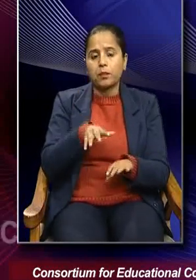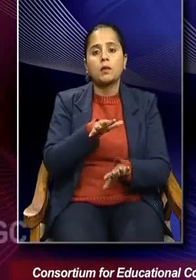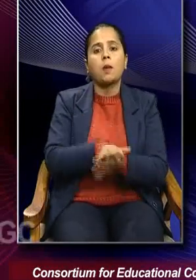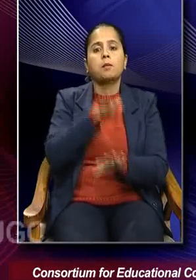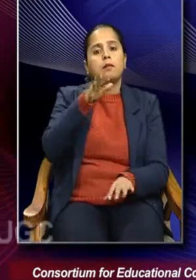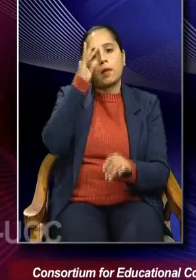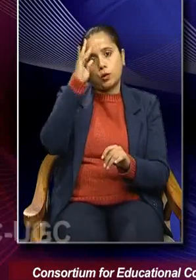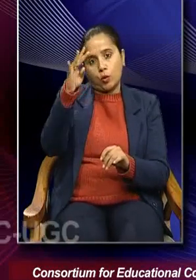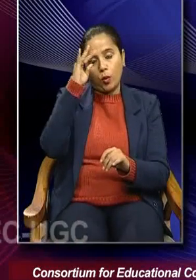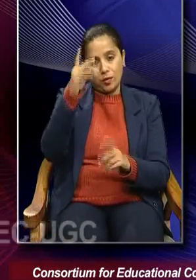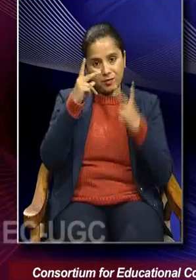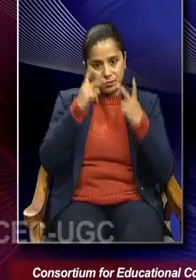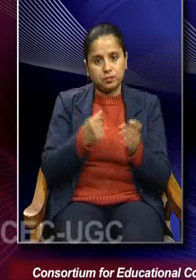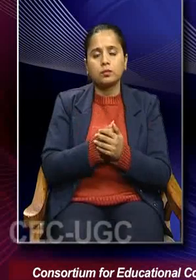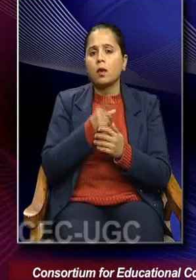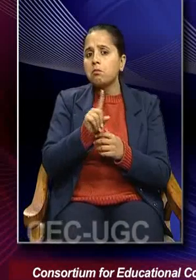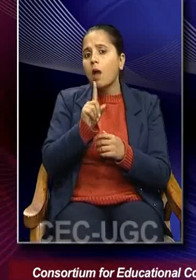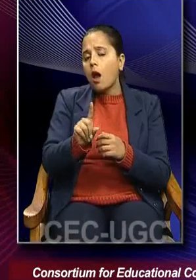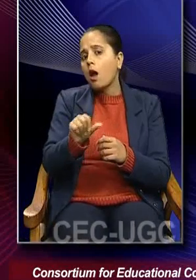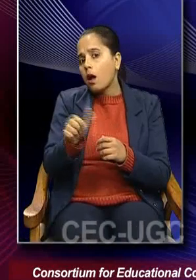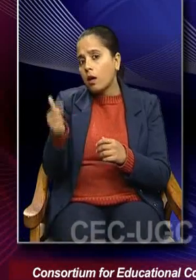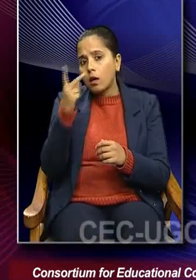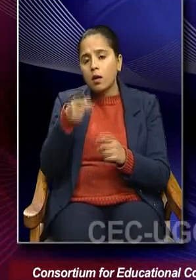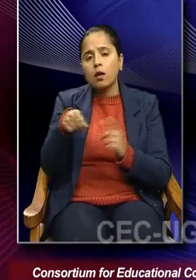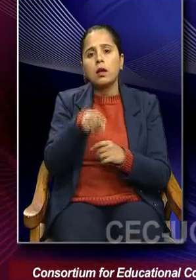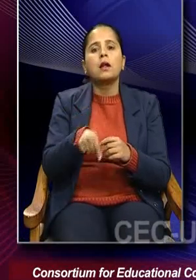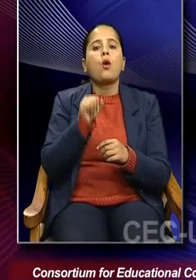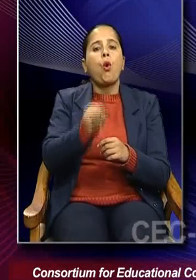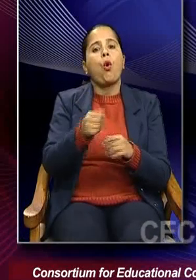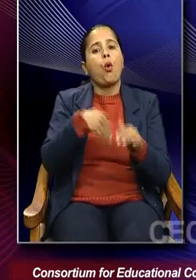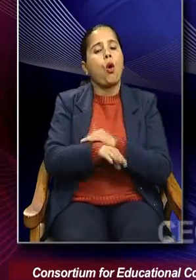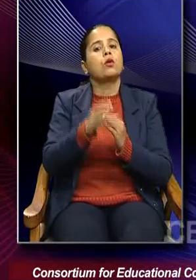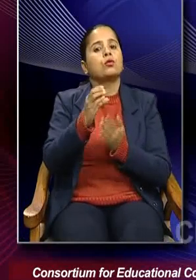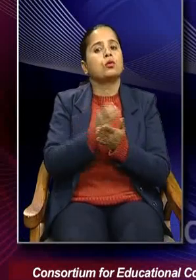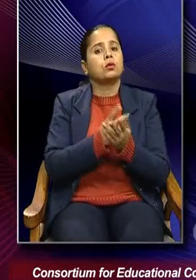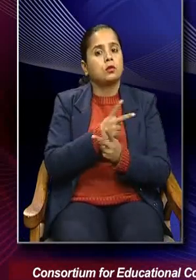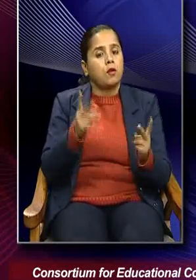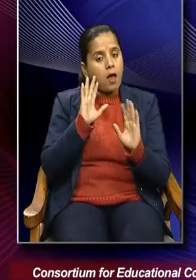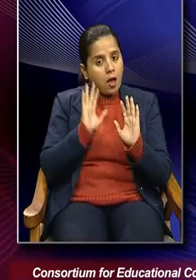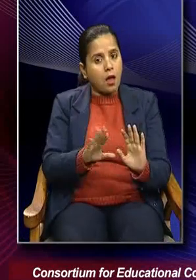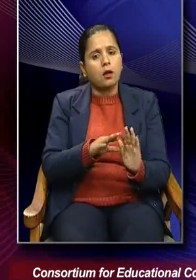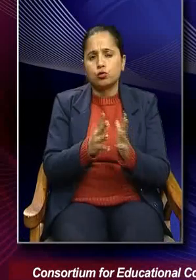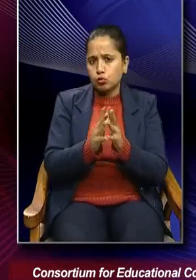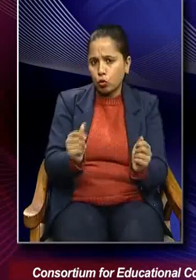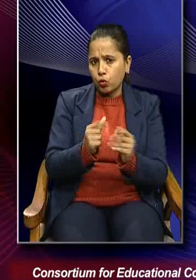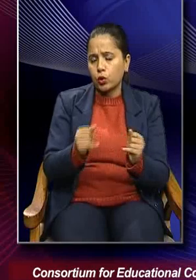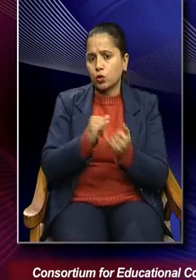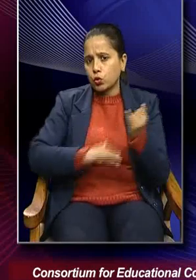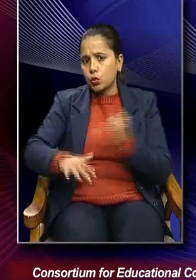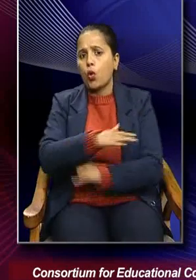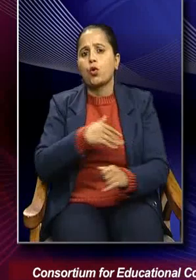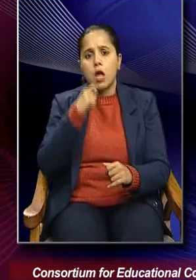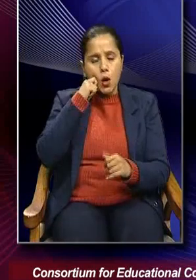theory. Rather, it is a discipline that addresses social and human